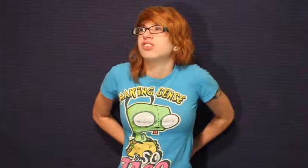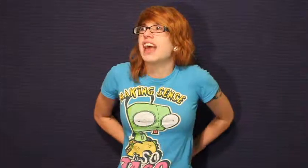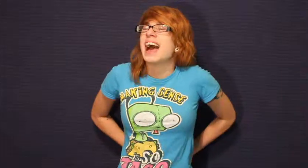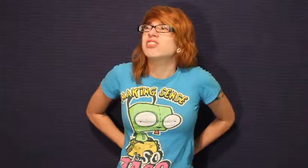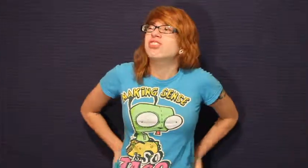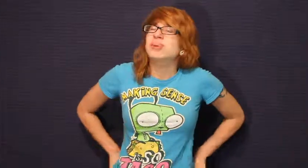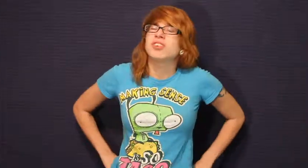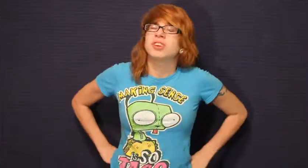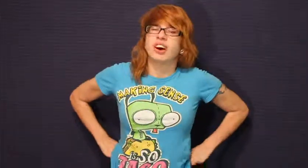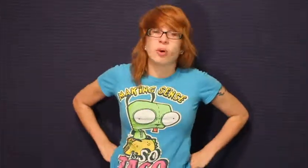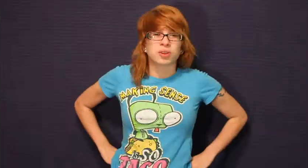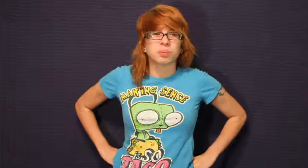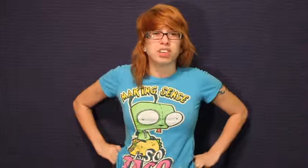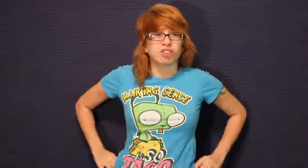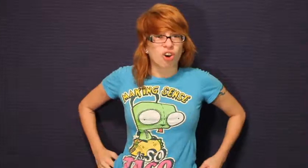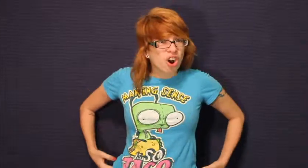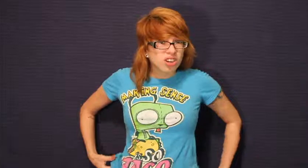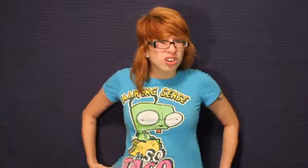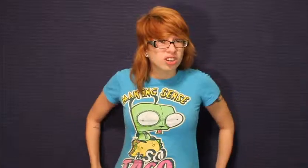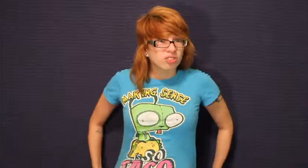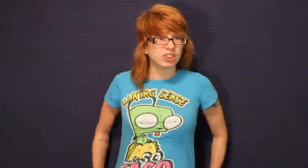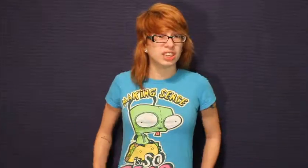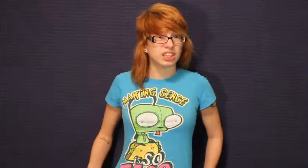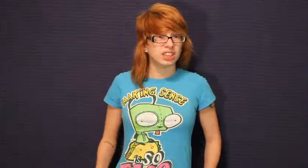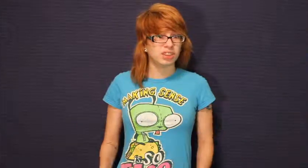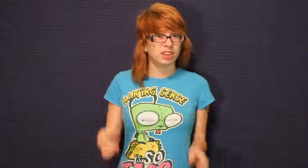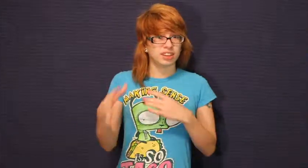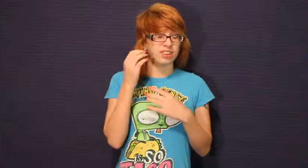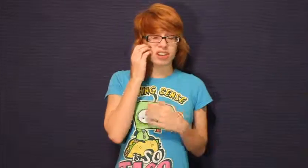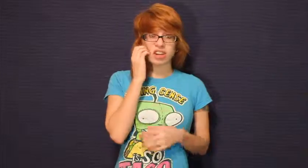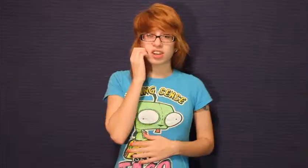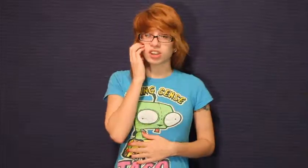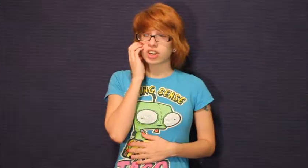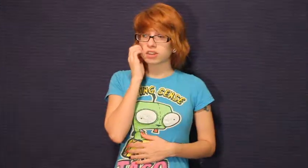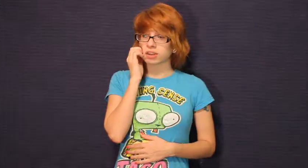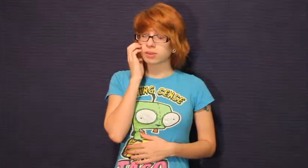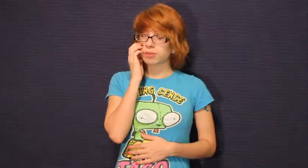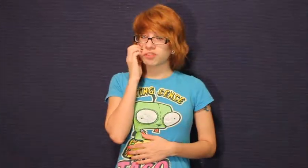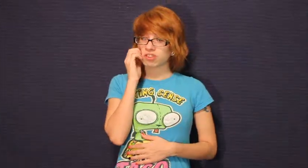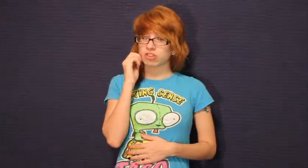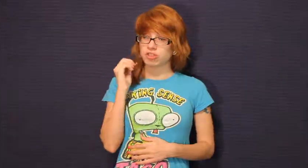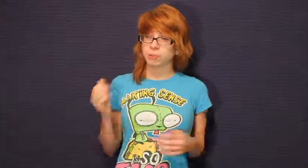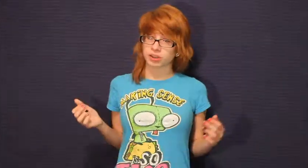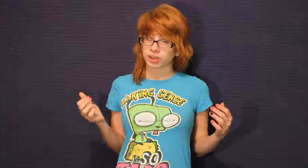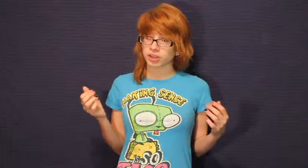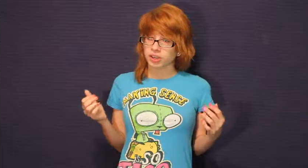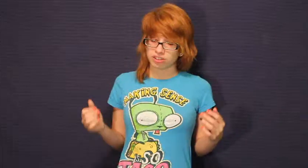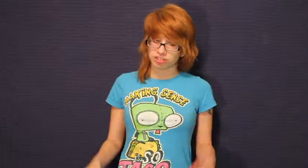Ash seems to almost be drunk when you get to his character. There's Professor Jupiter and